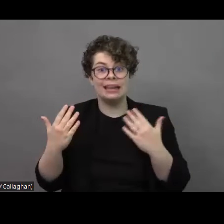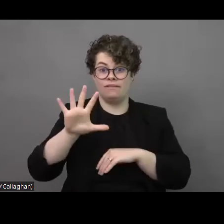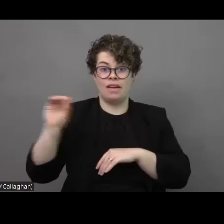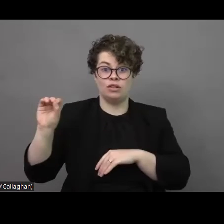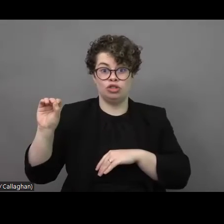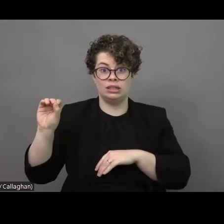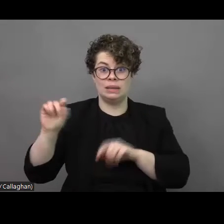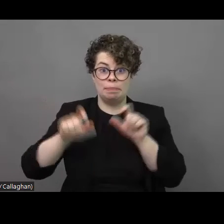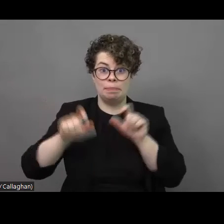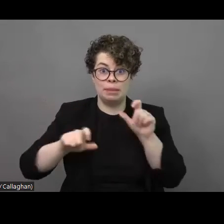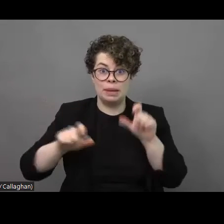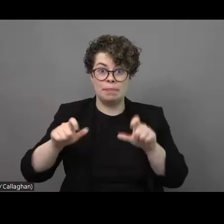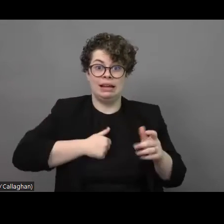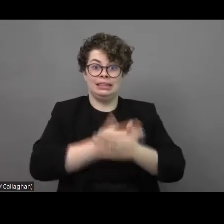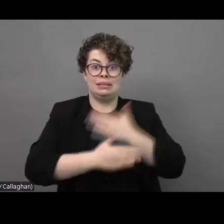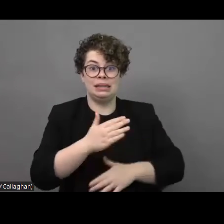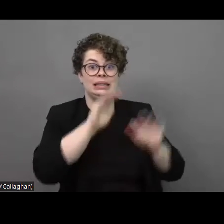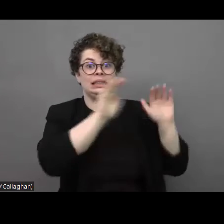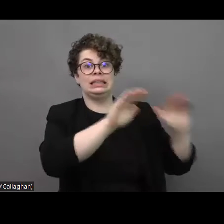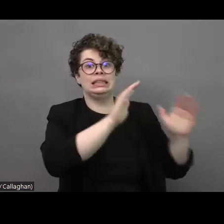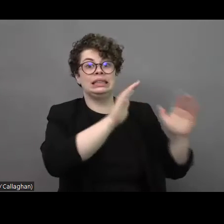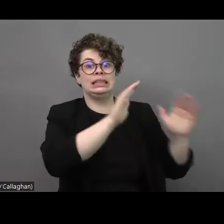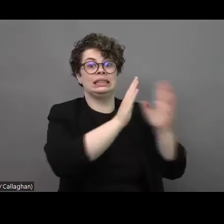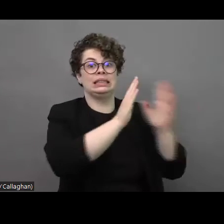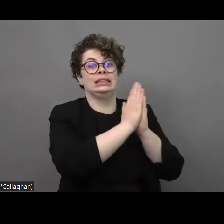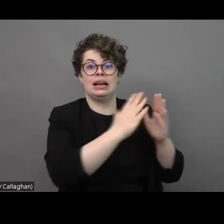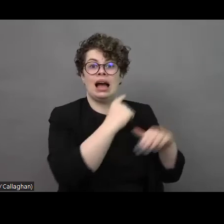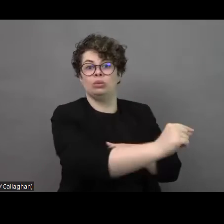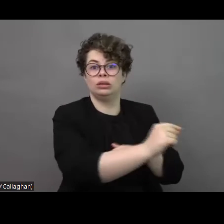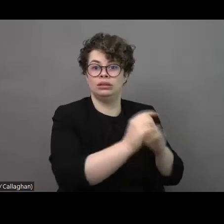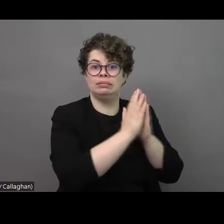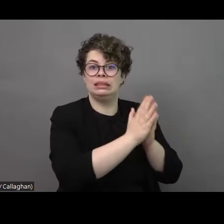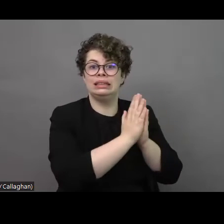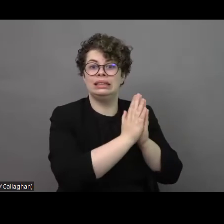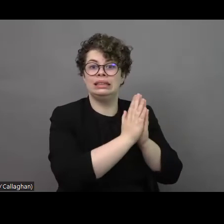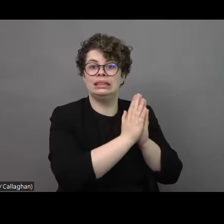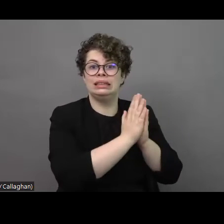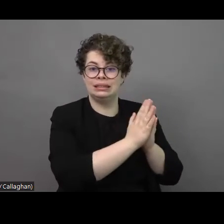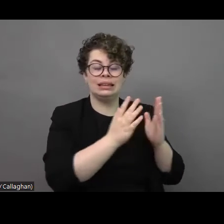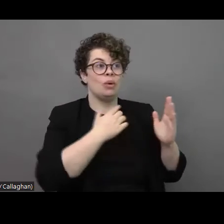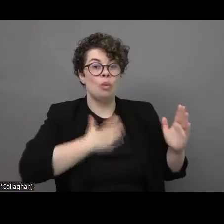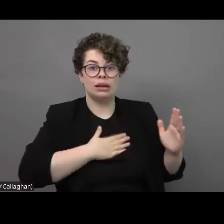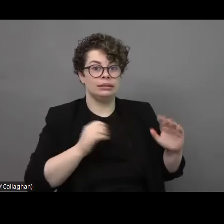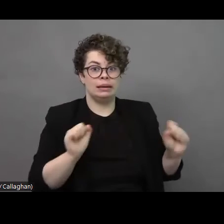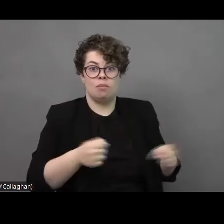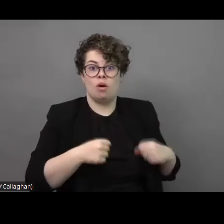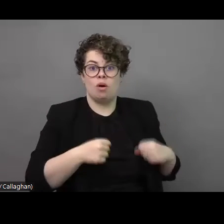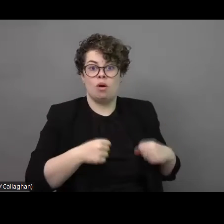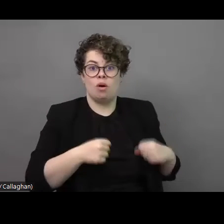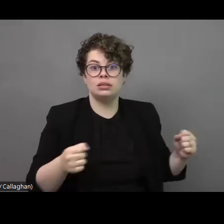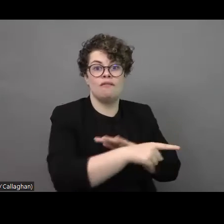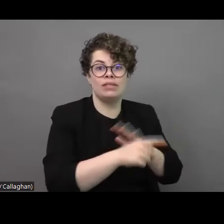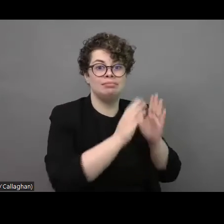people with disabilities we are calling our us and saying that they are not able to ever play